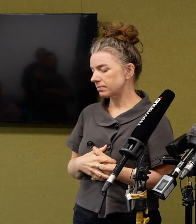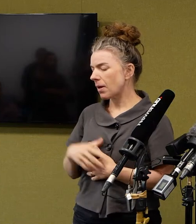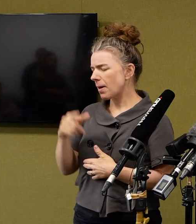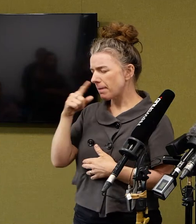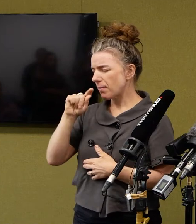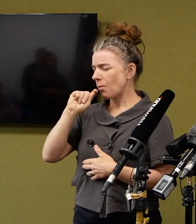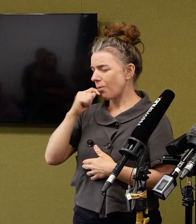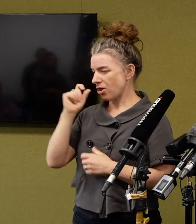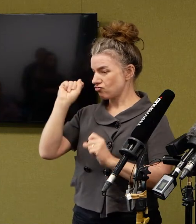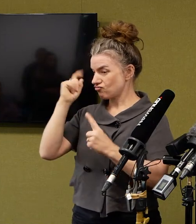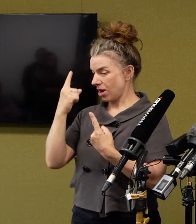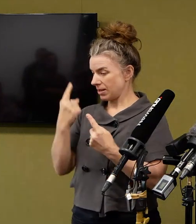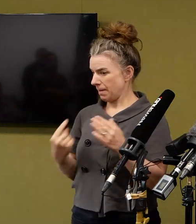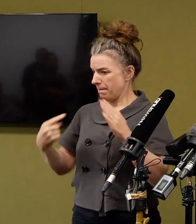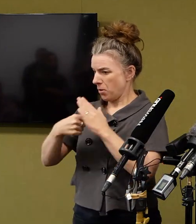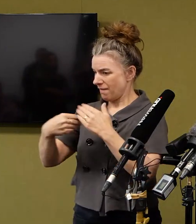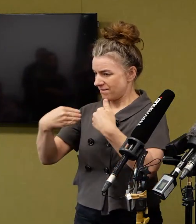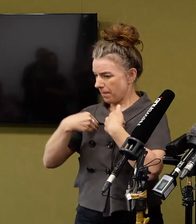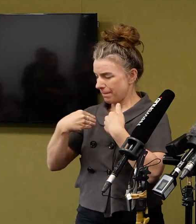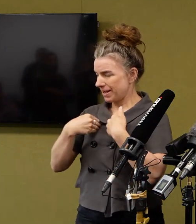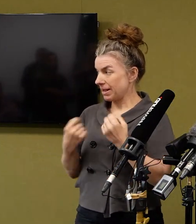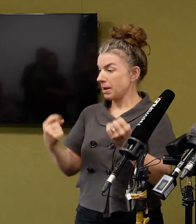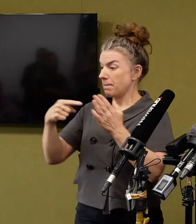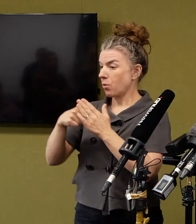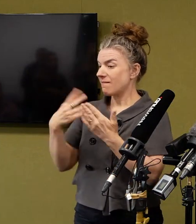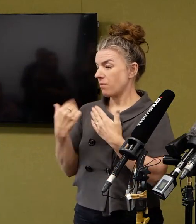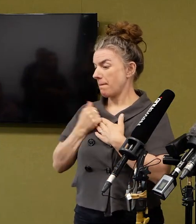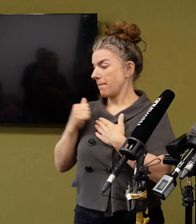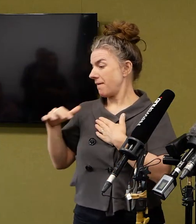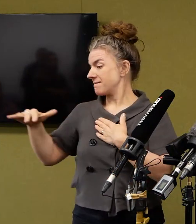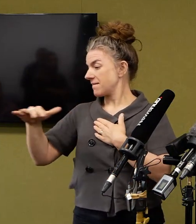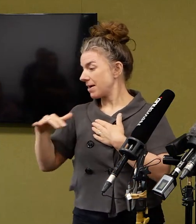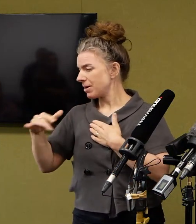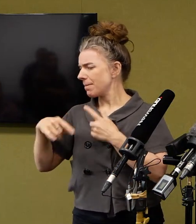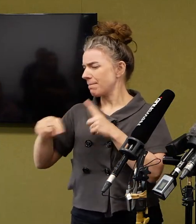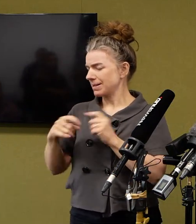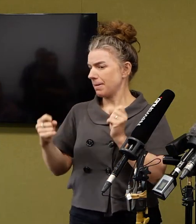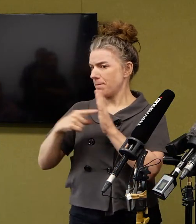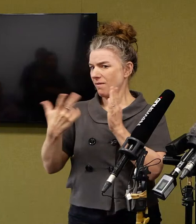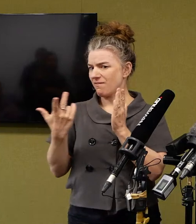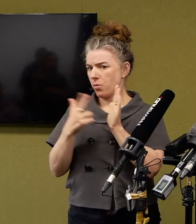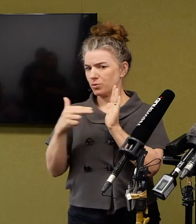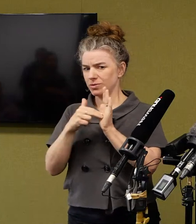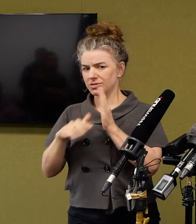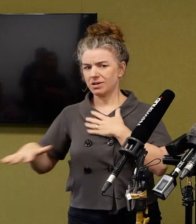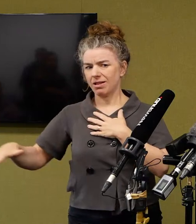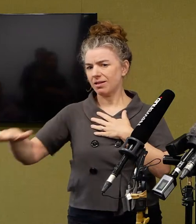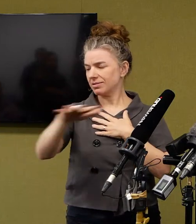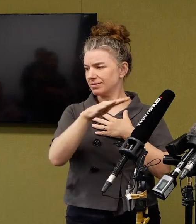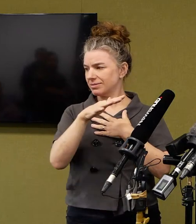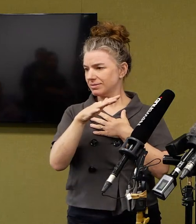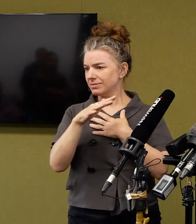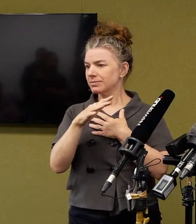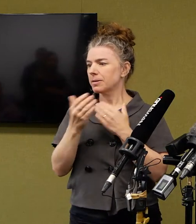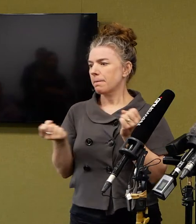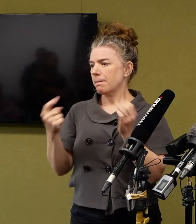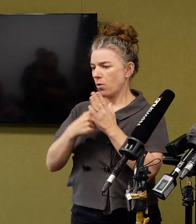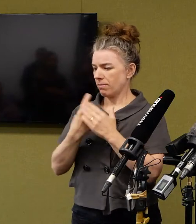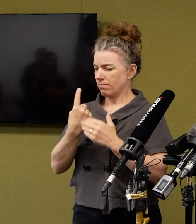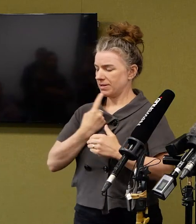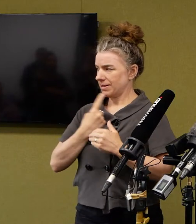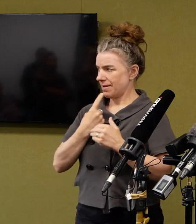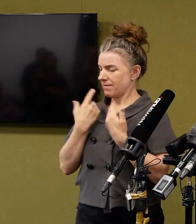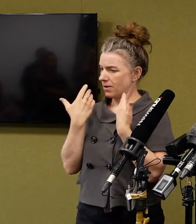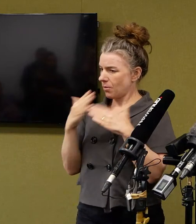importance both to them and their families' wellbeing, as well as the wider community efforts for us not to get into a situation